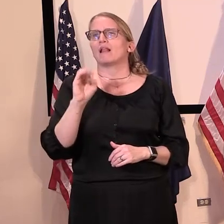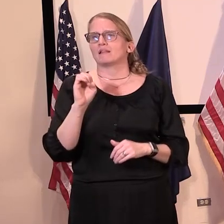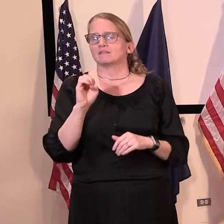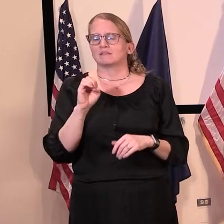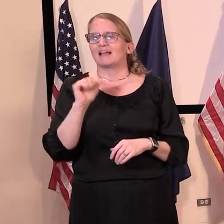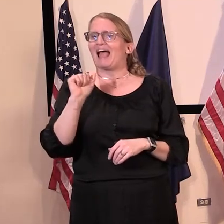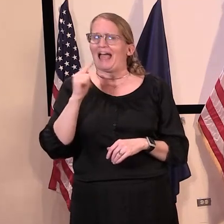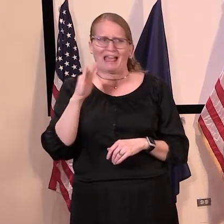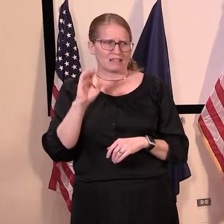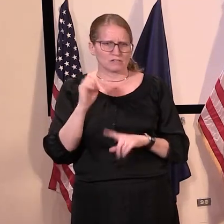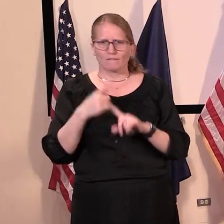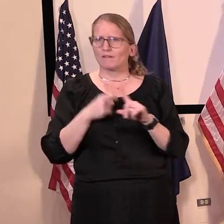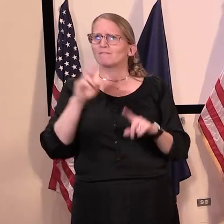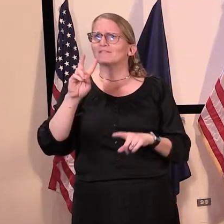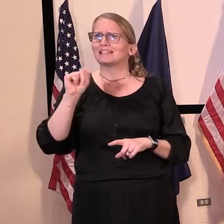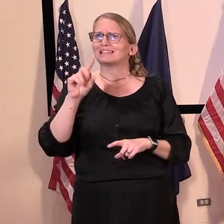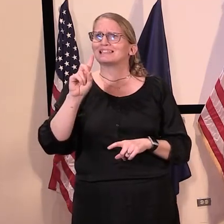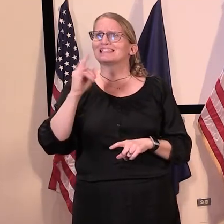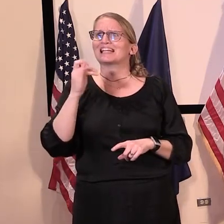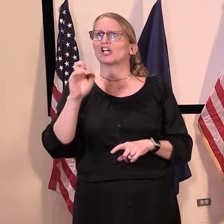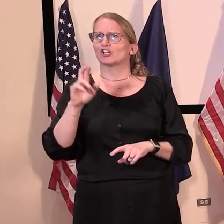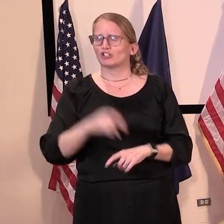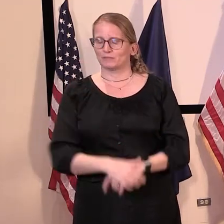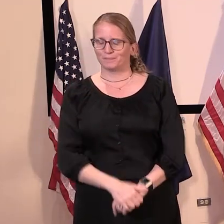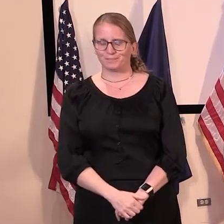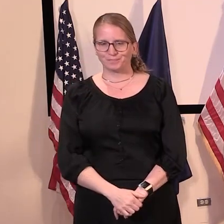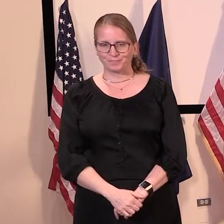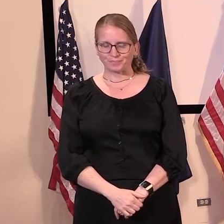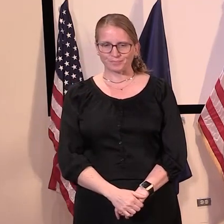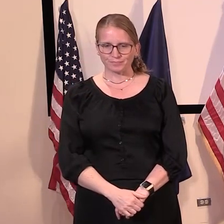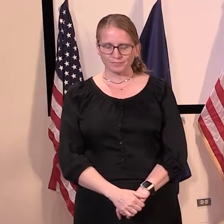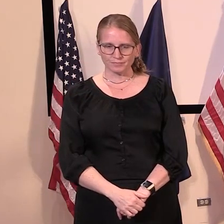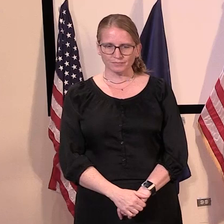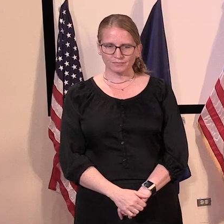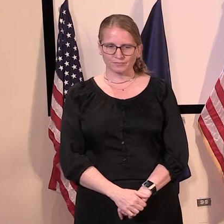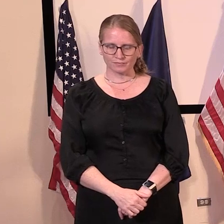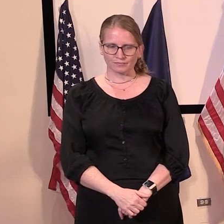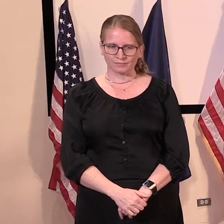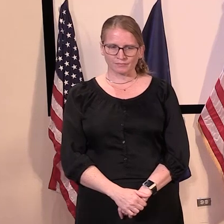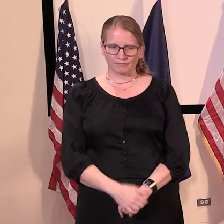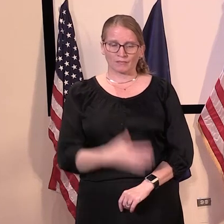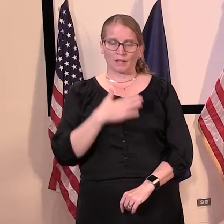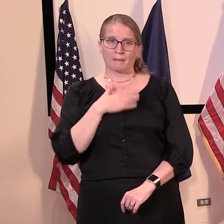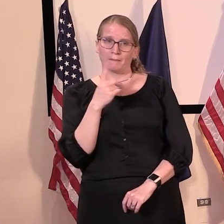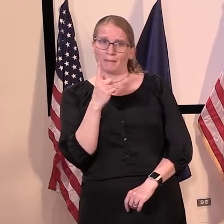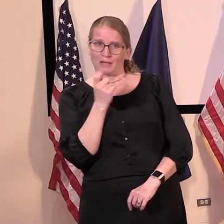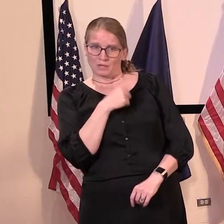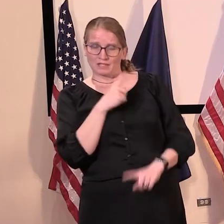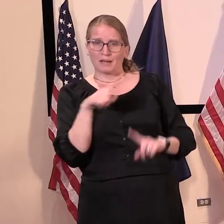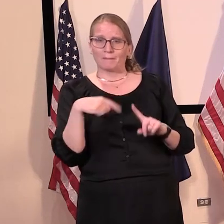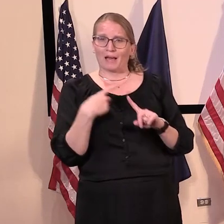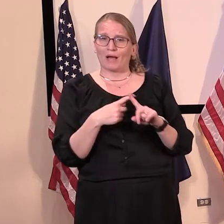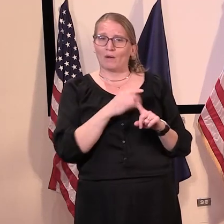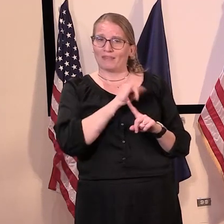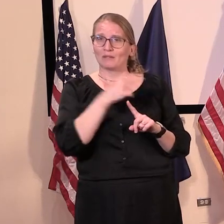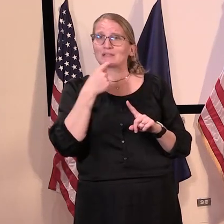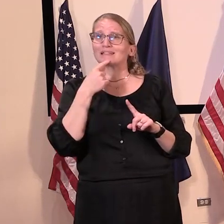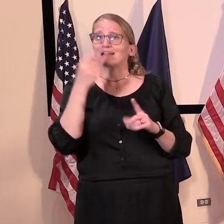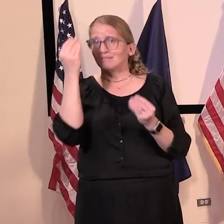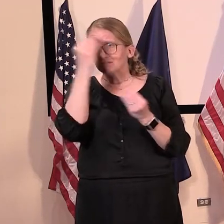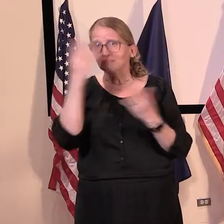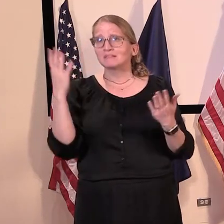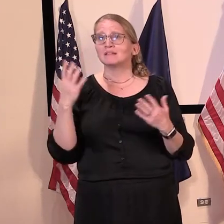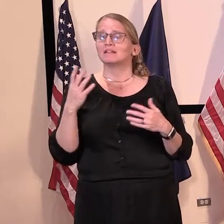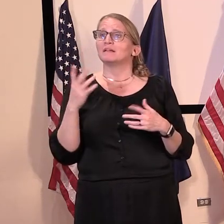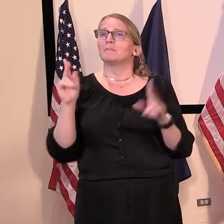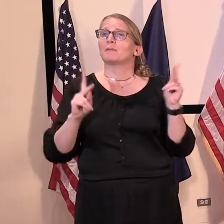Hi. Um, my question is about the, uh, the order that allows five people to go back to a workplace.